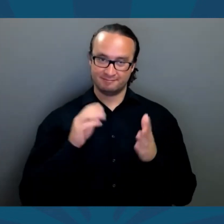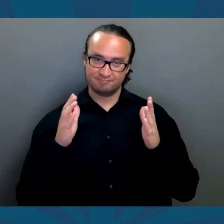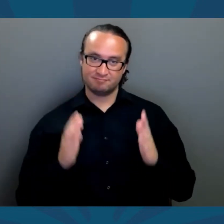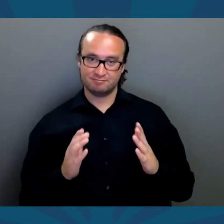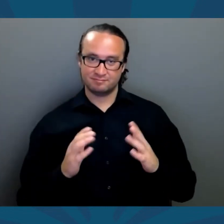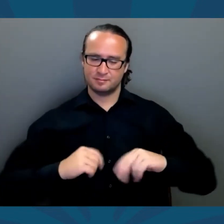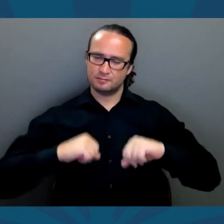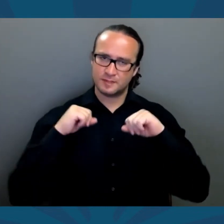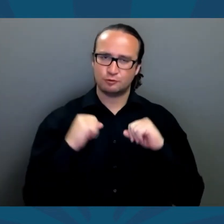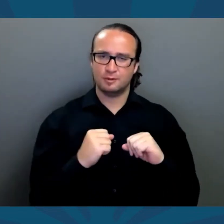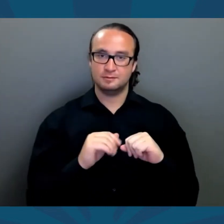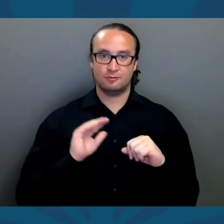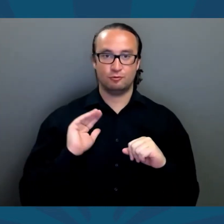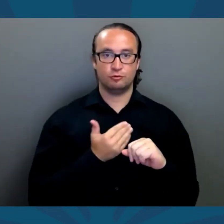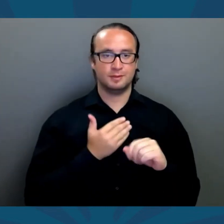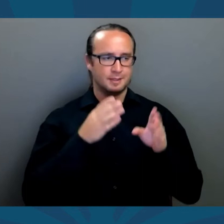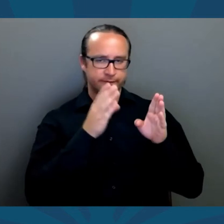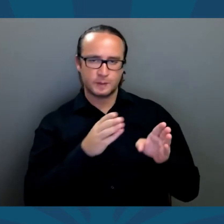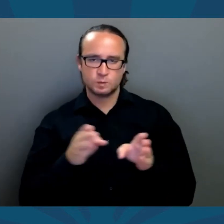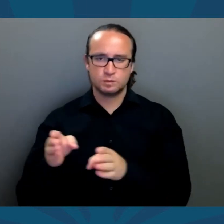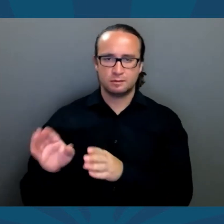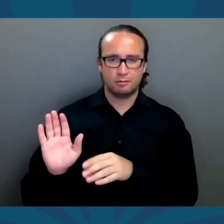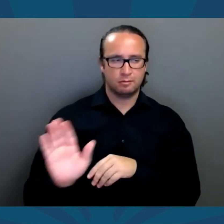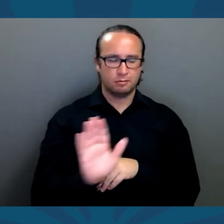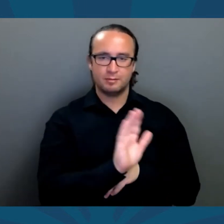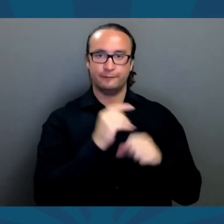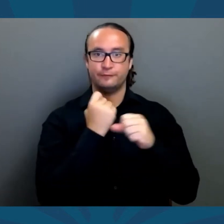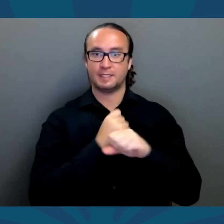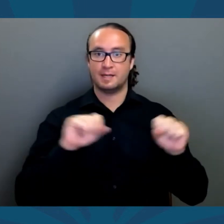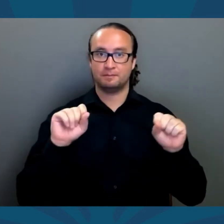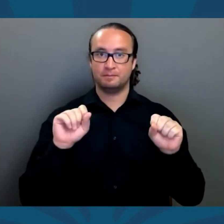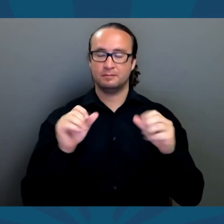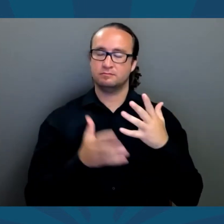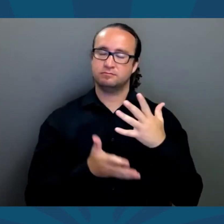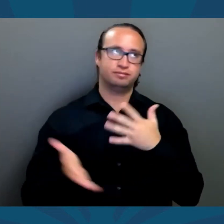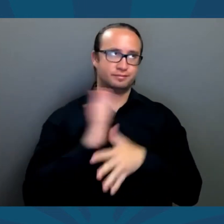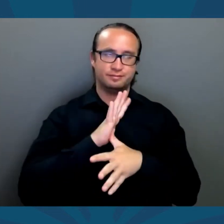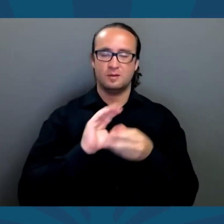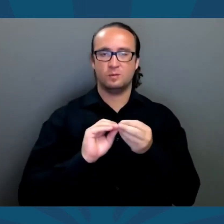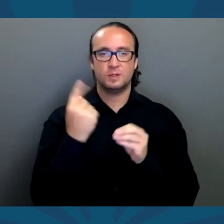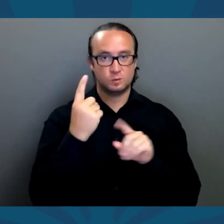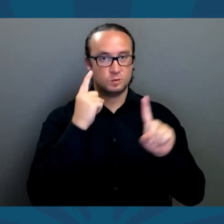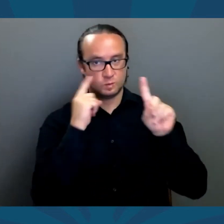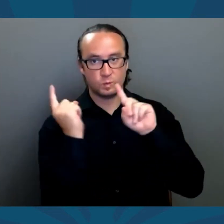As your senator, protecting our individual freedoms is my number one goal.